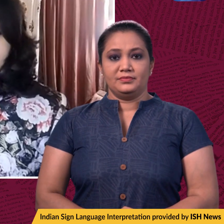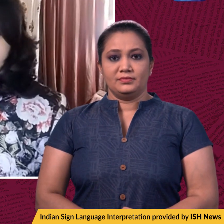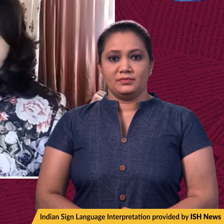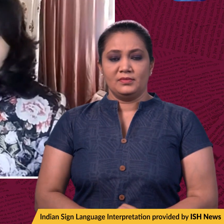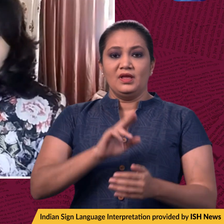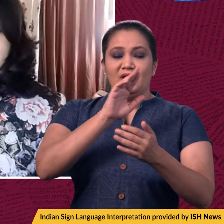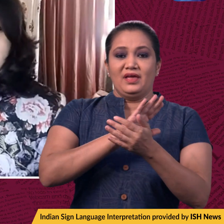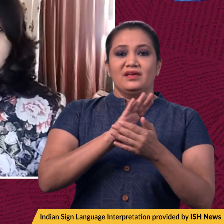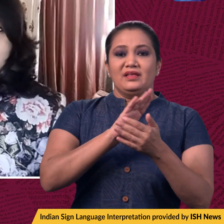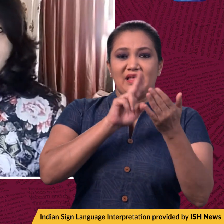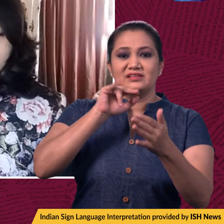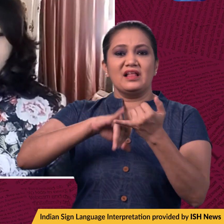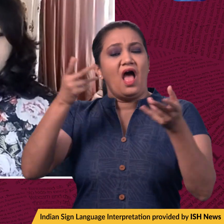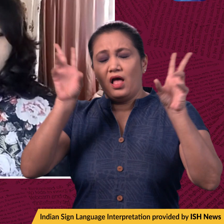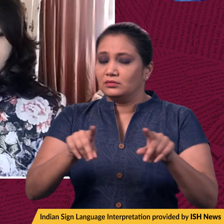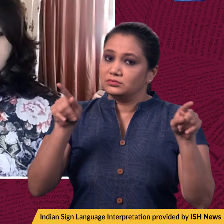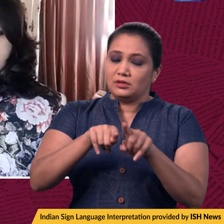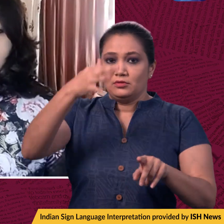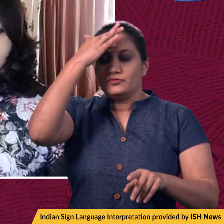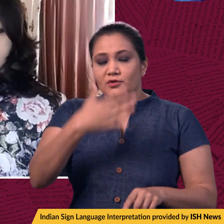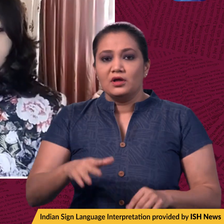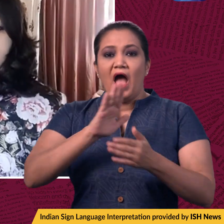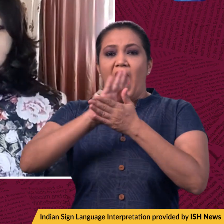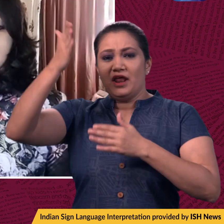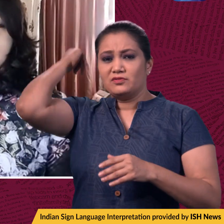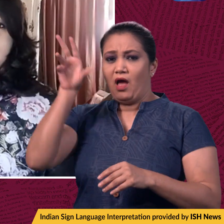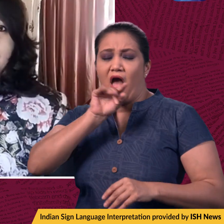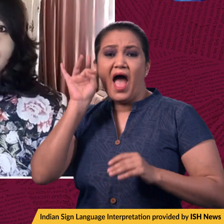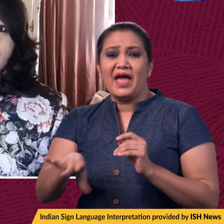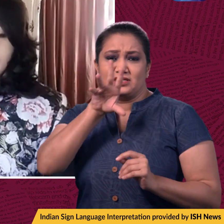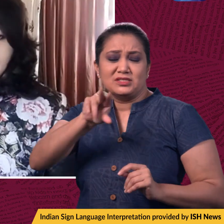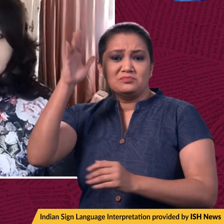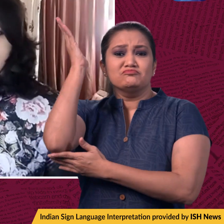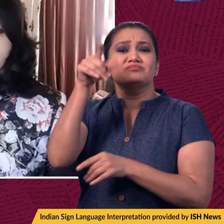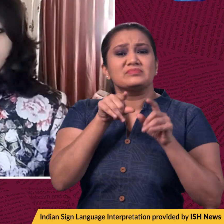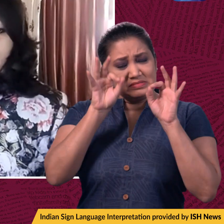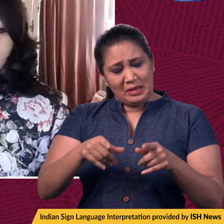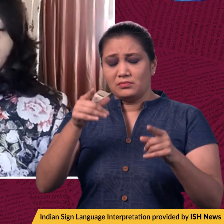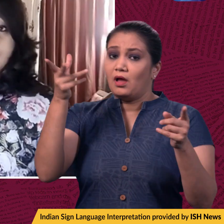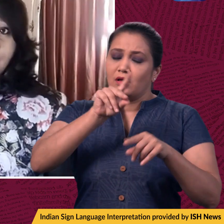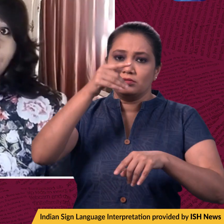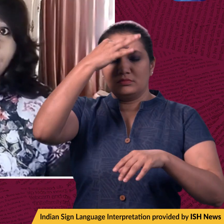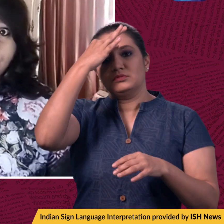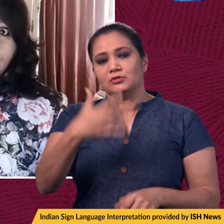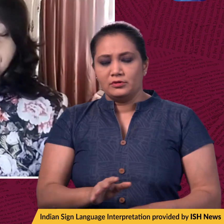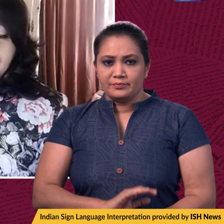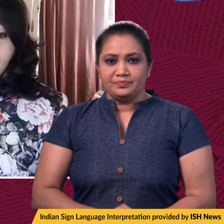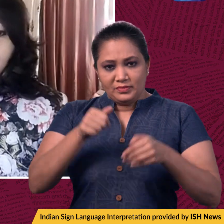Narsinganand is at it again, the main accused in the Haridwar hate speech case, who is now out on bail,